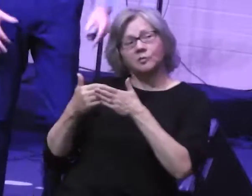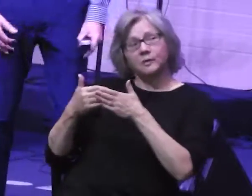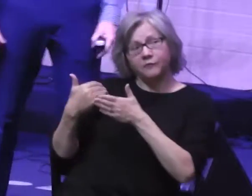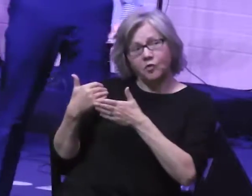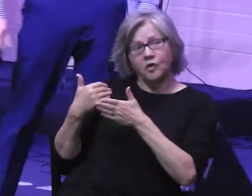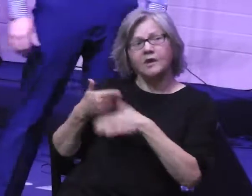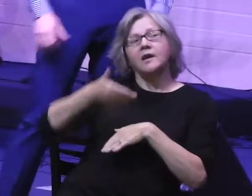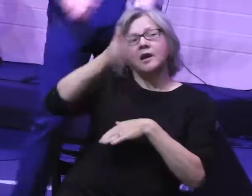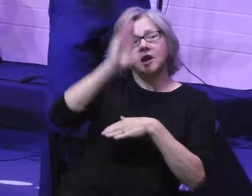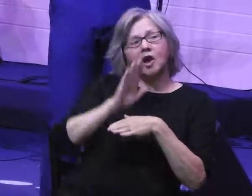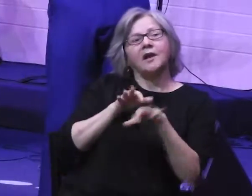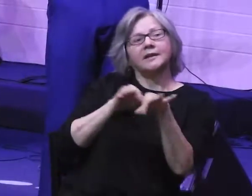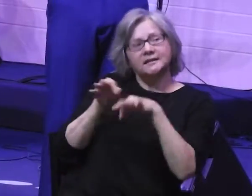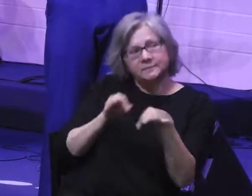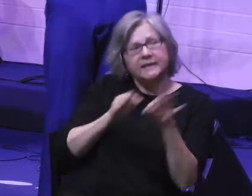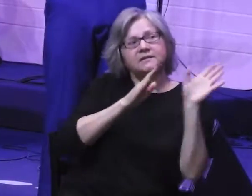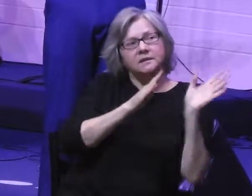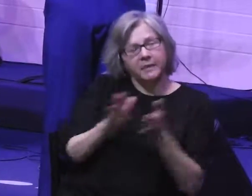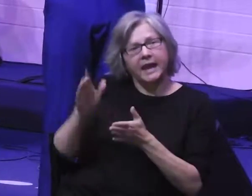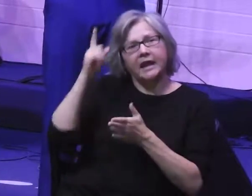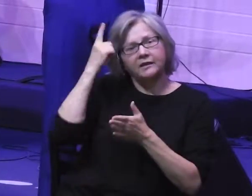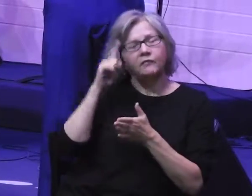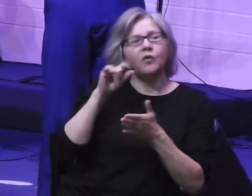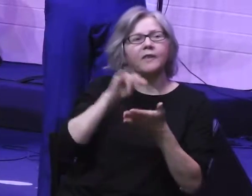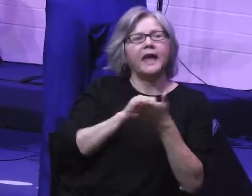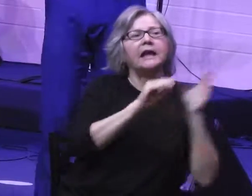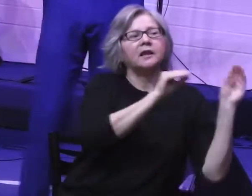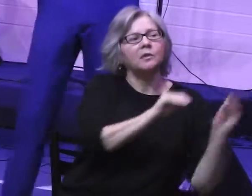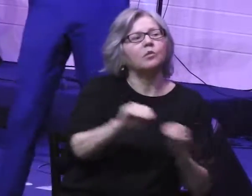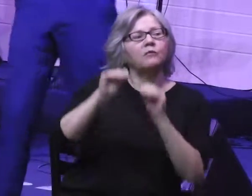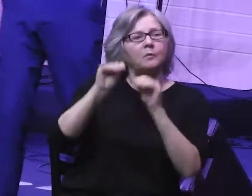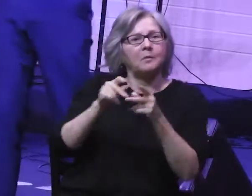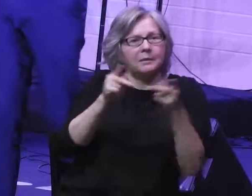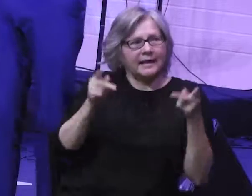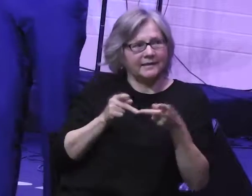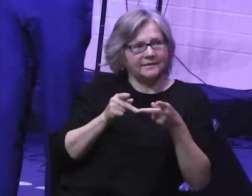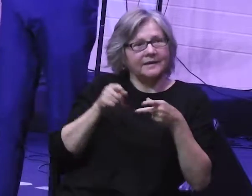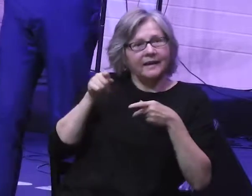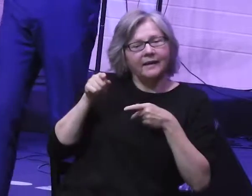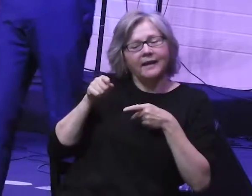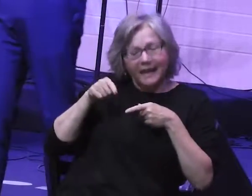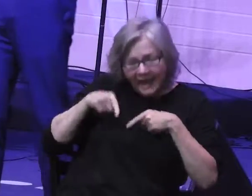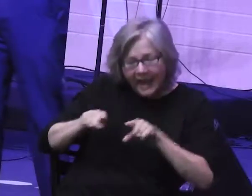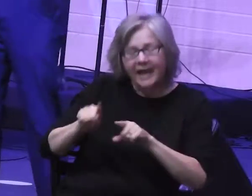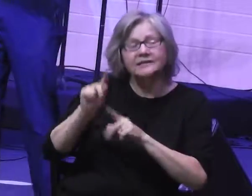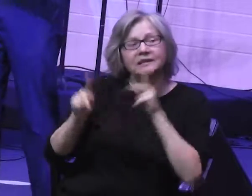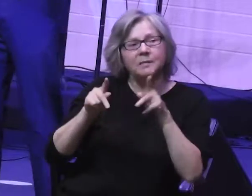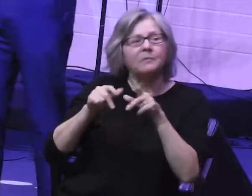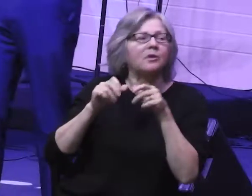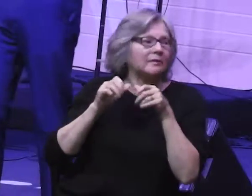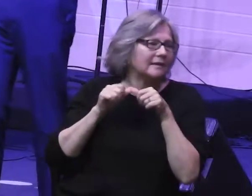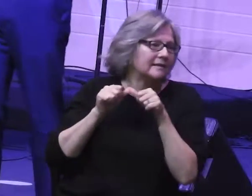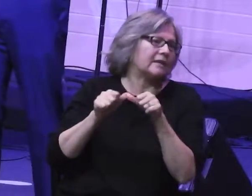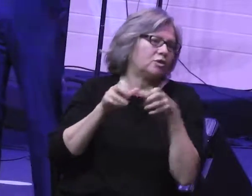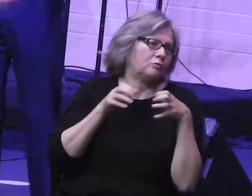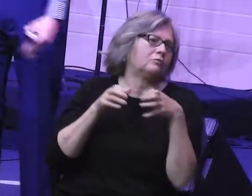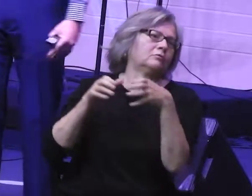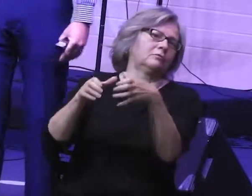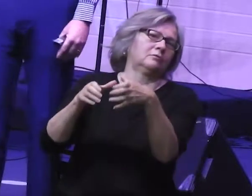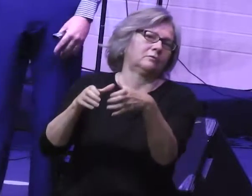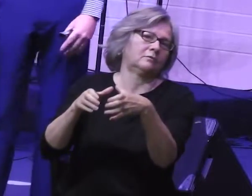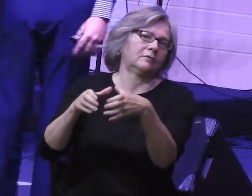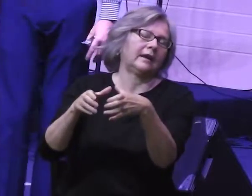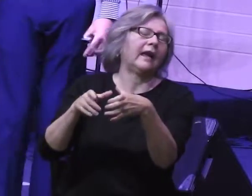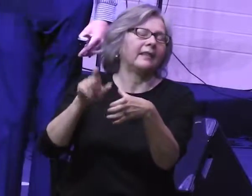plan and his design for this portable space as they continue on where they're going to experience